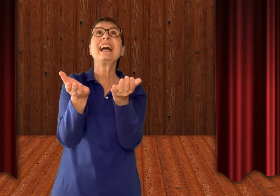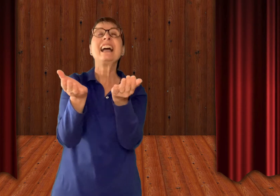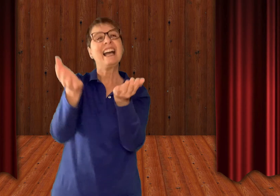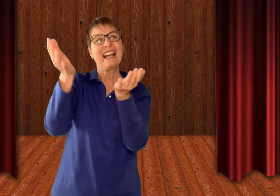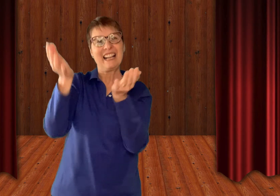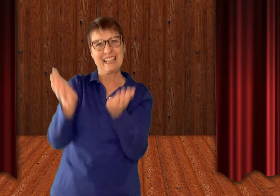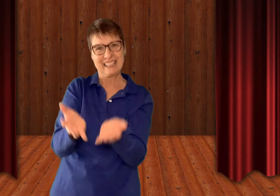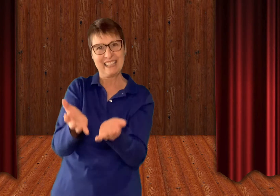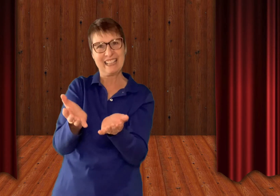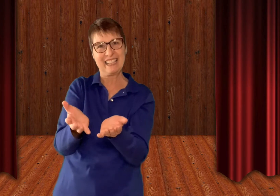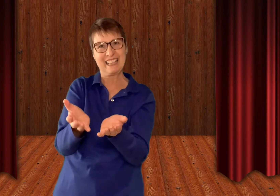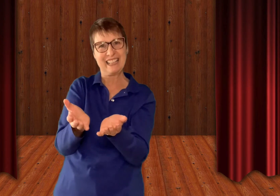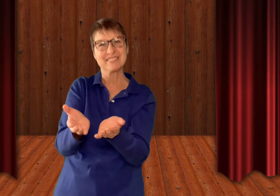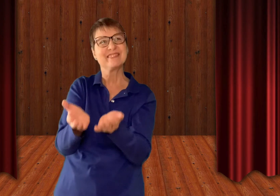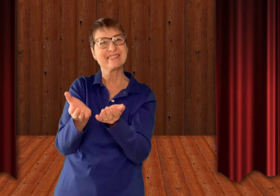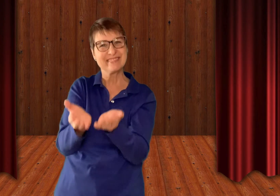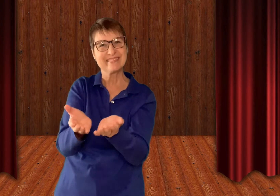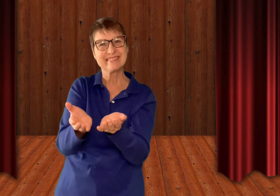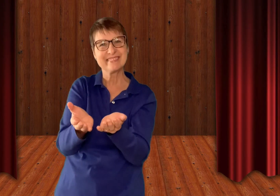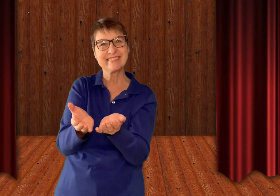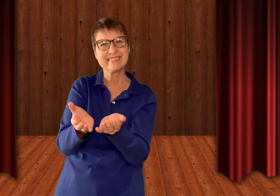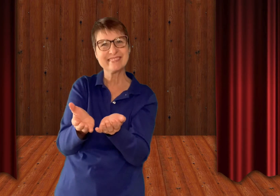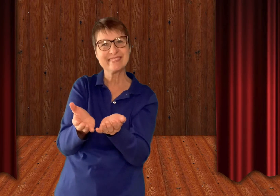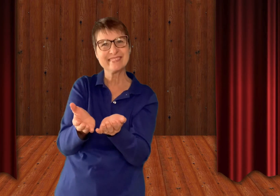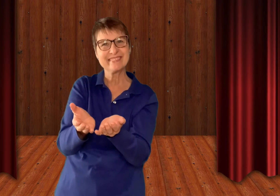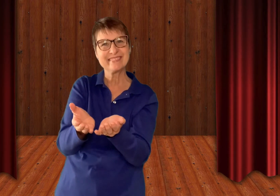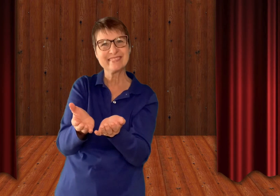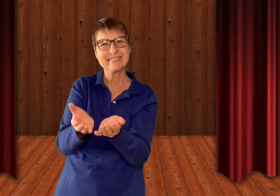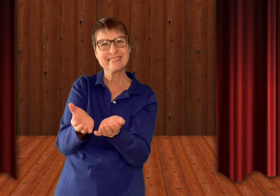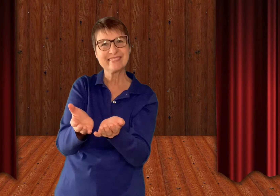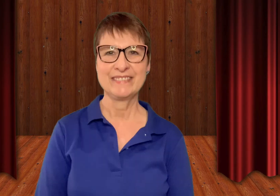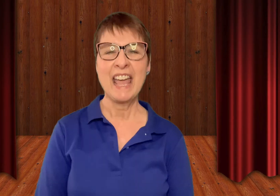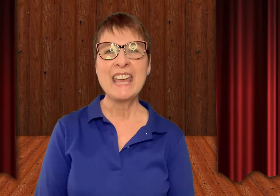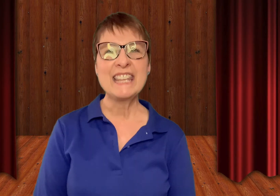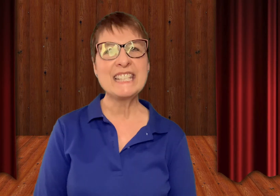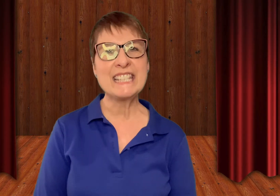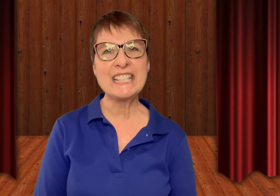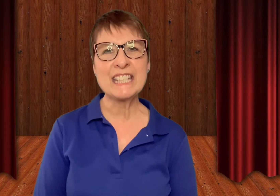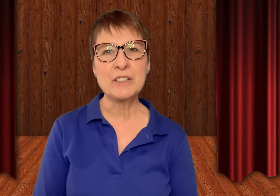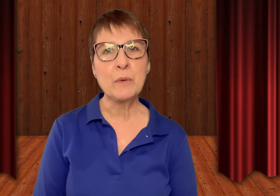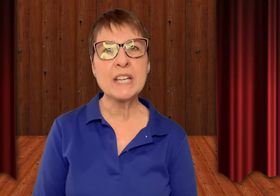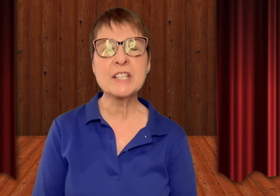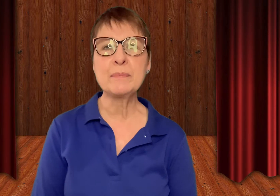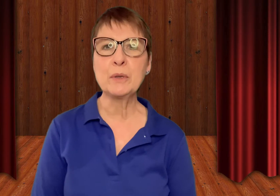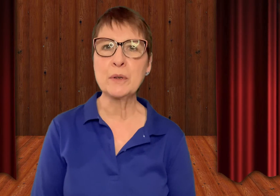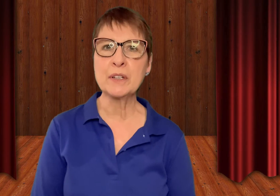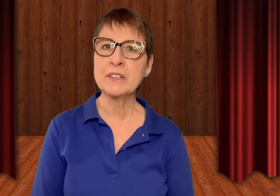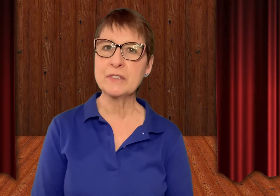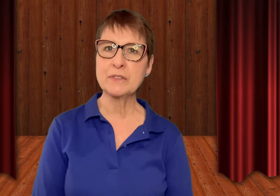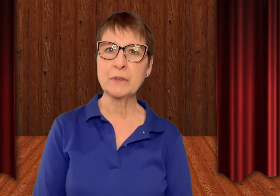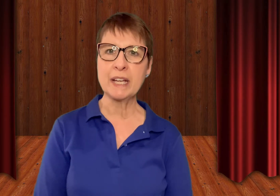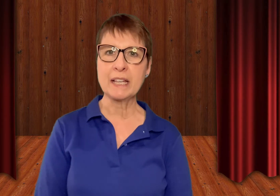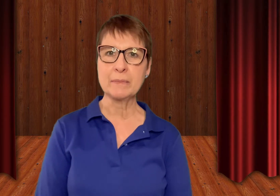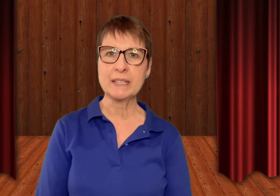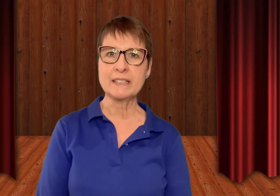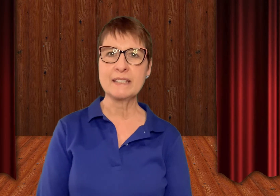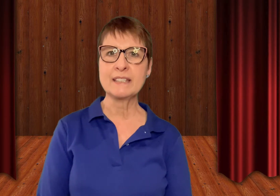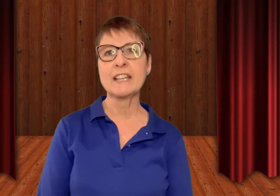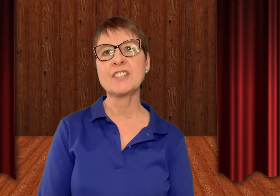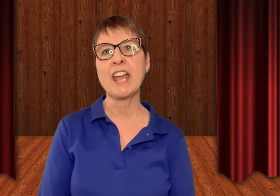by using the air pump. Well done. This season we explored story elements such as